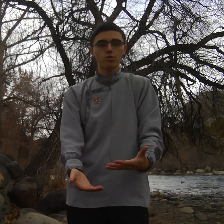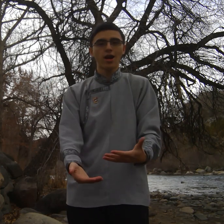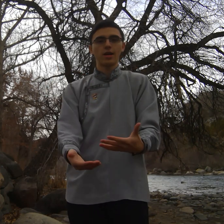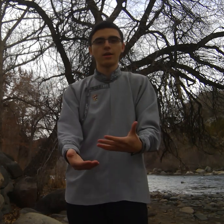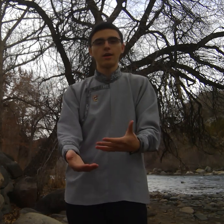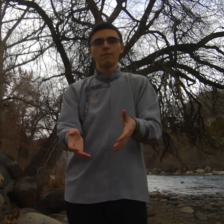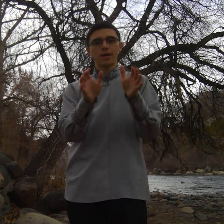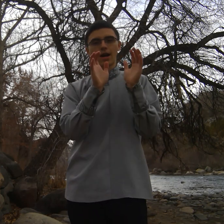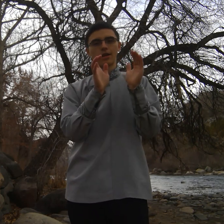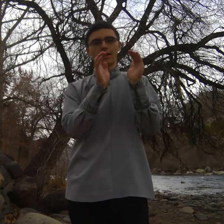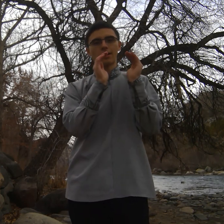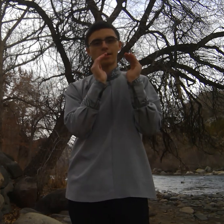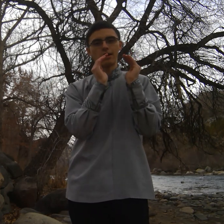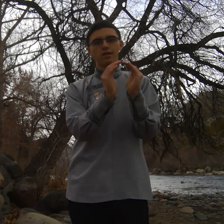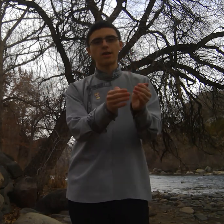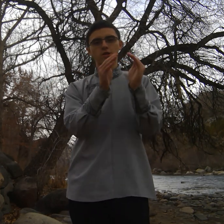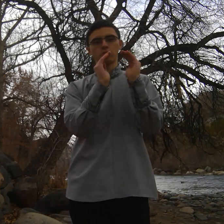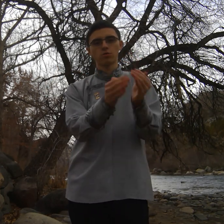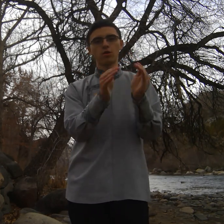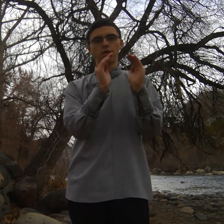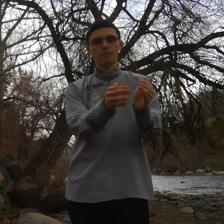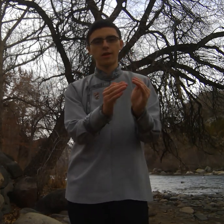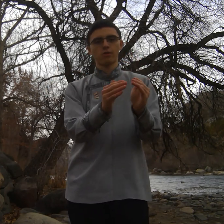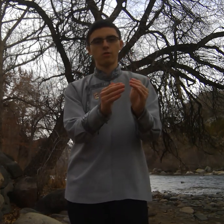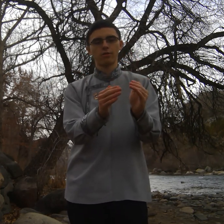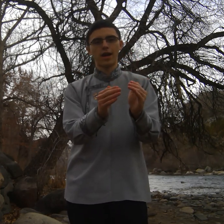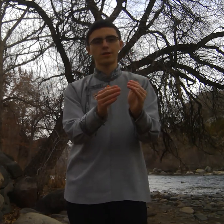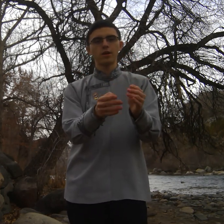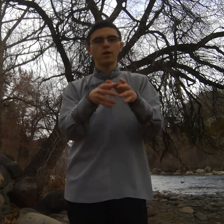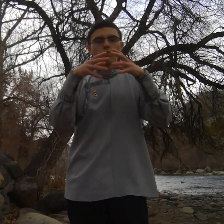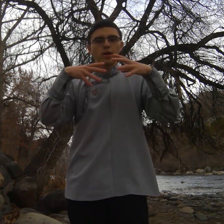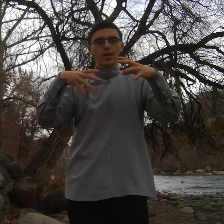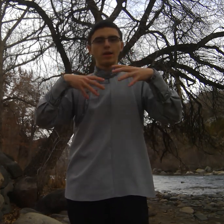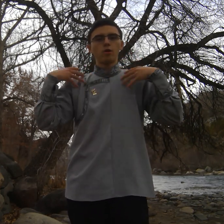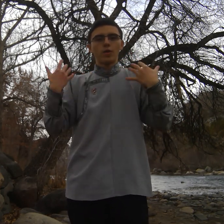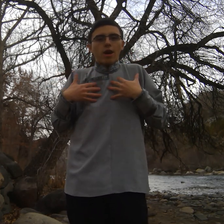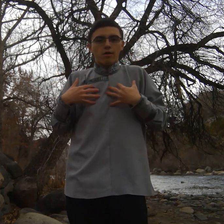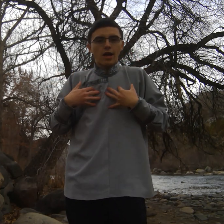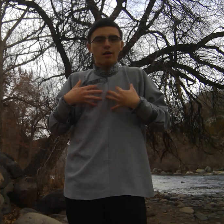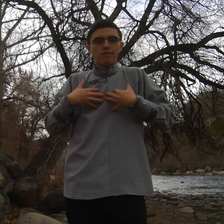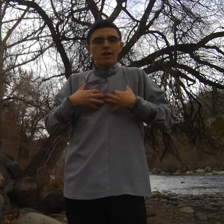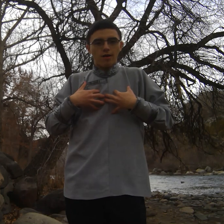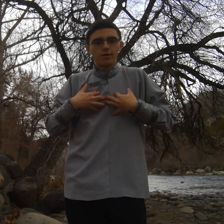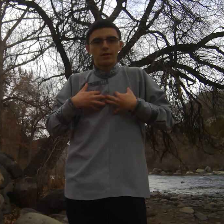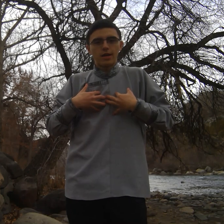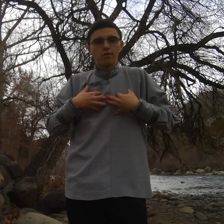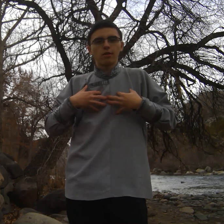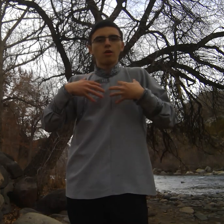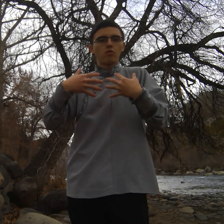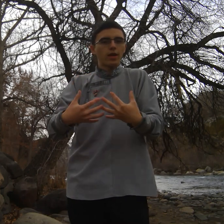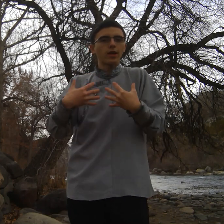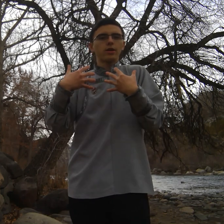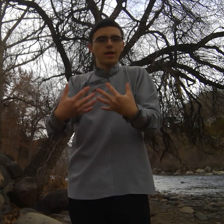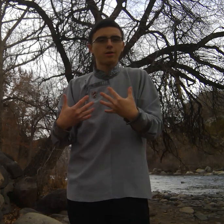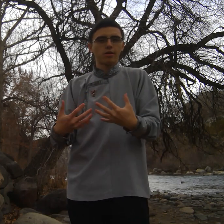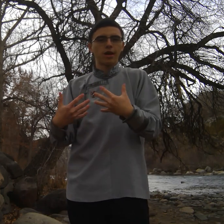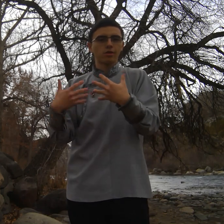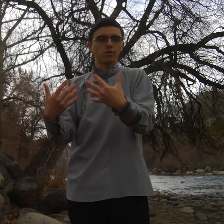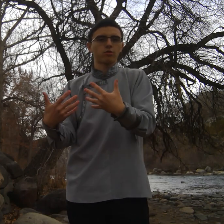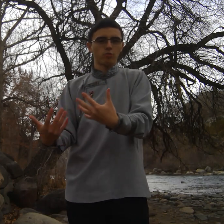training because that is an essential goal of Peace Corps that we we ourselves as volunteers really understand the culture